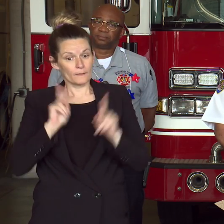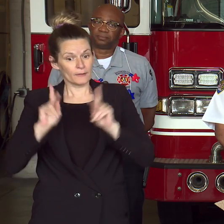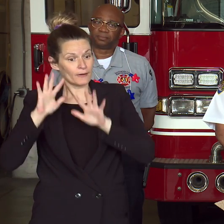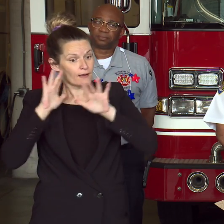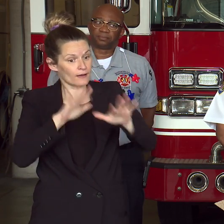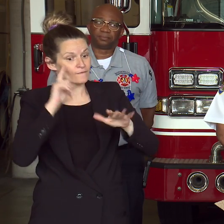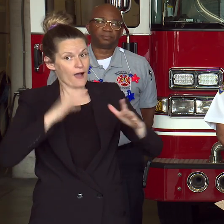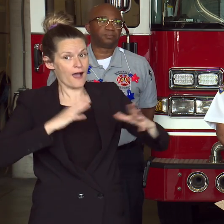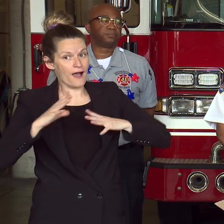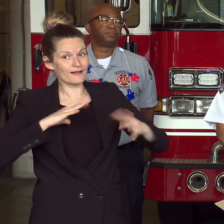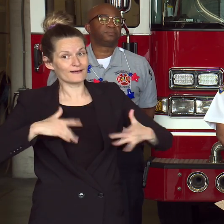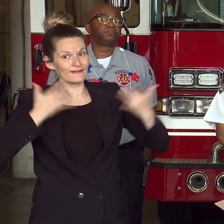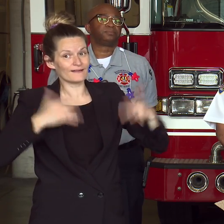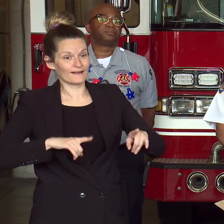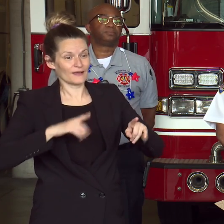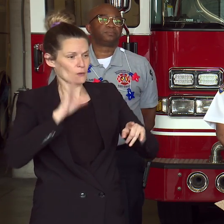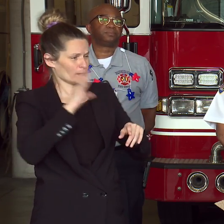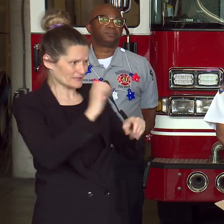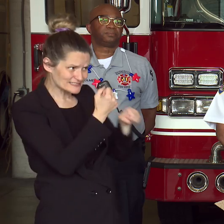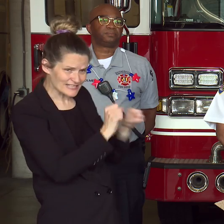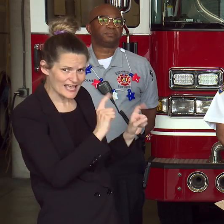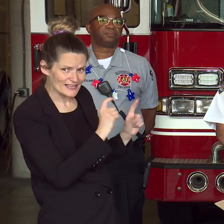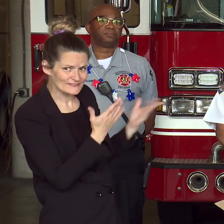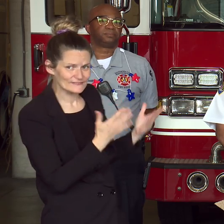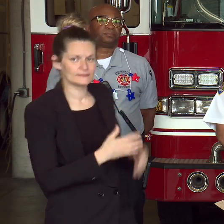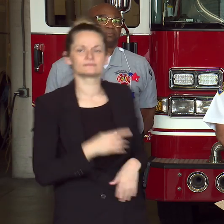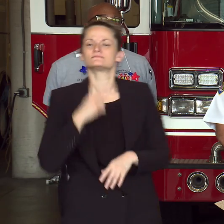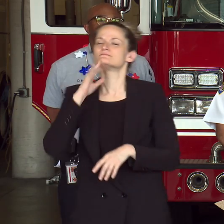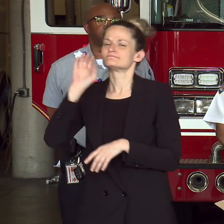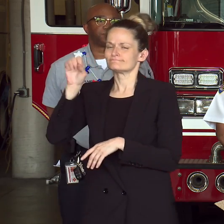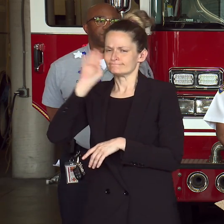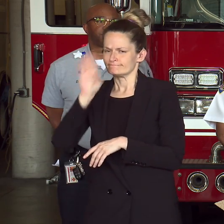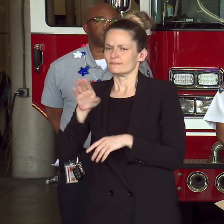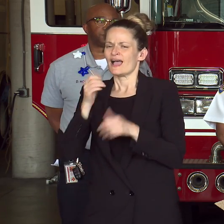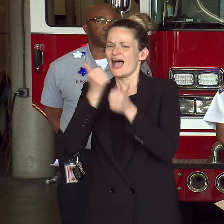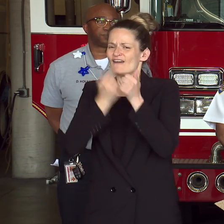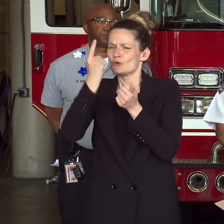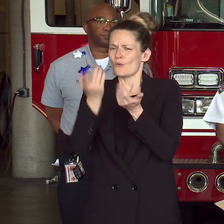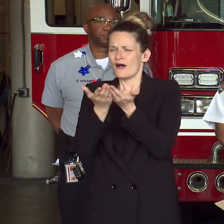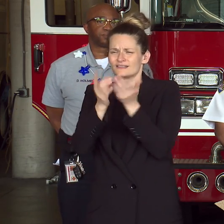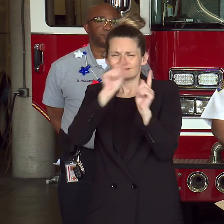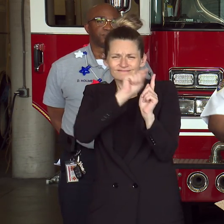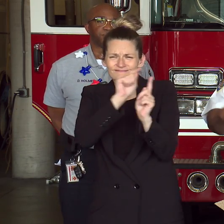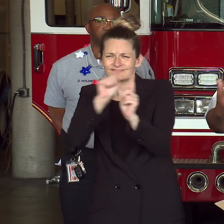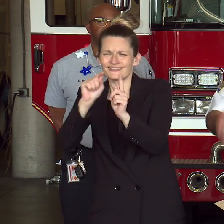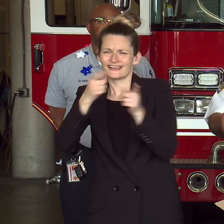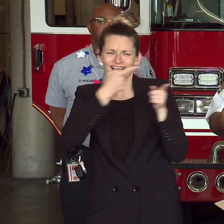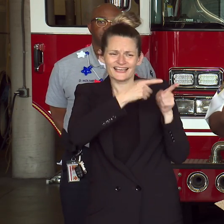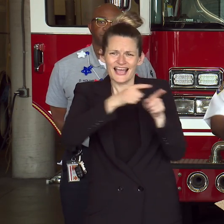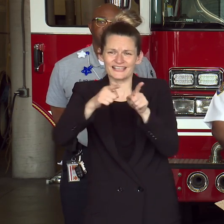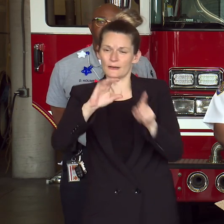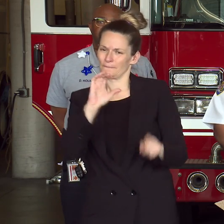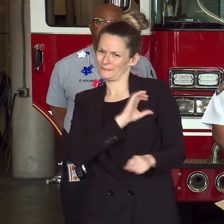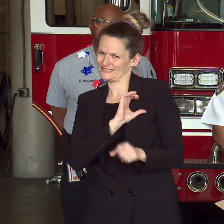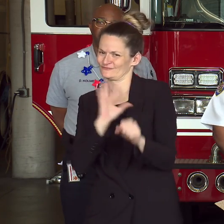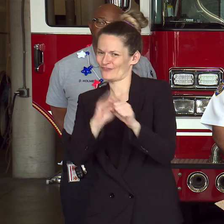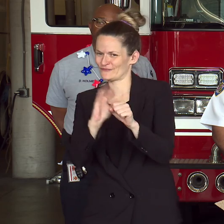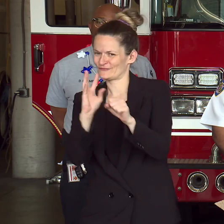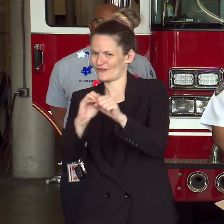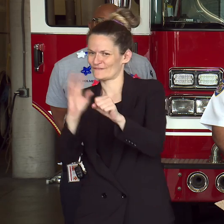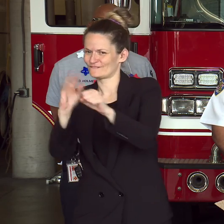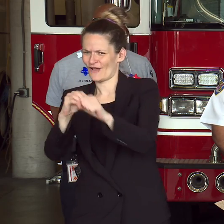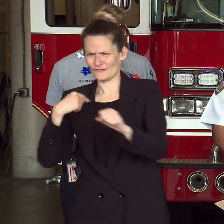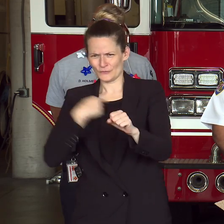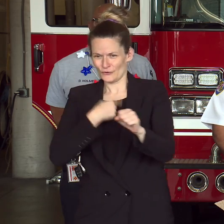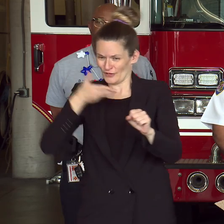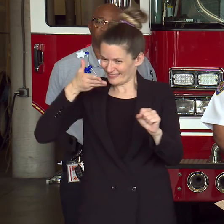Well, what you've seen is, and what I want people to know, is that in every one of those cases where police were right there, and many of them, we were right there to apprehend